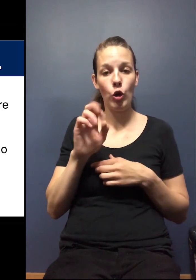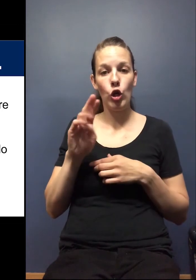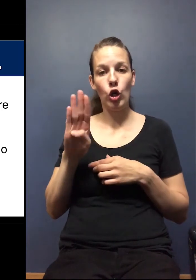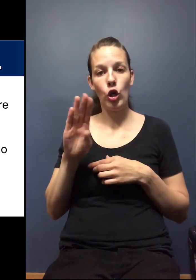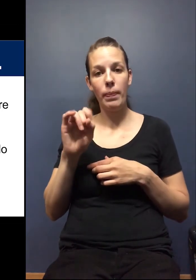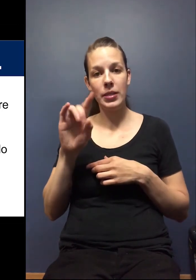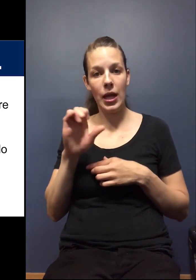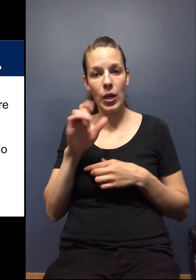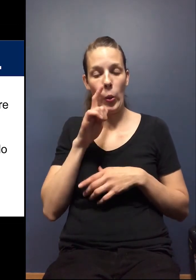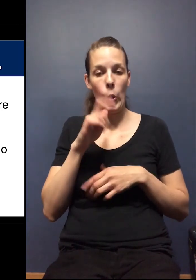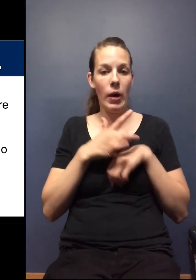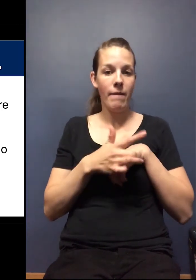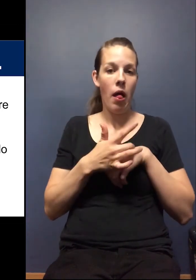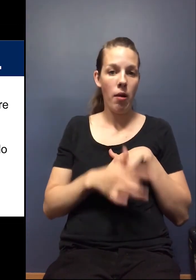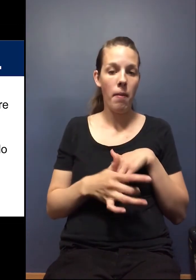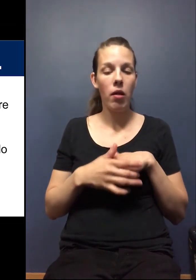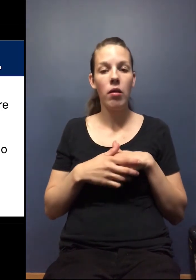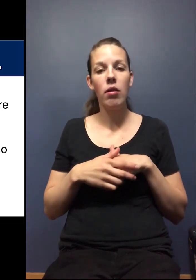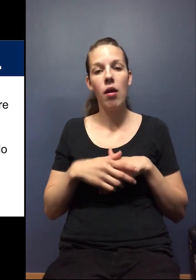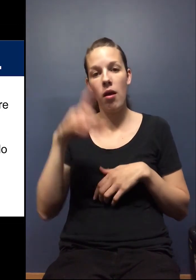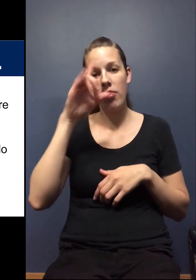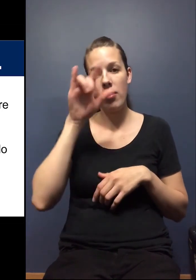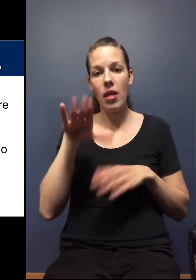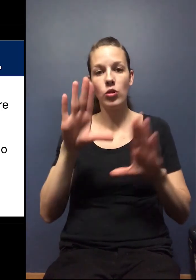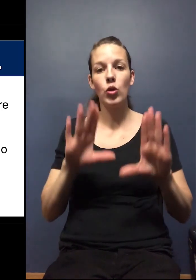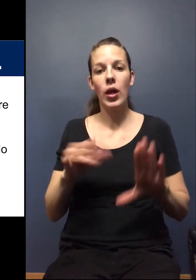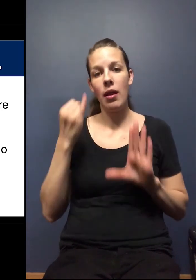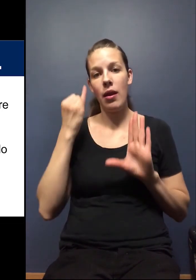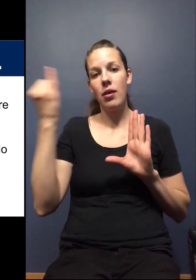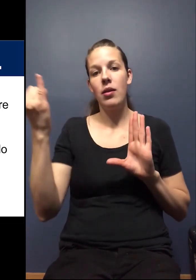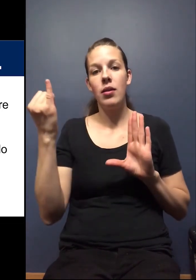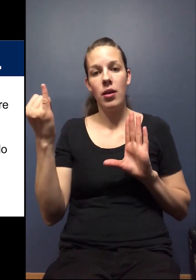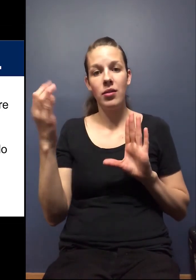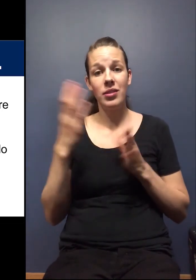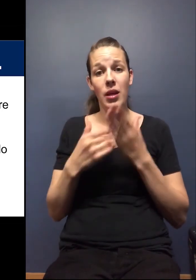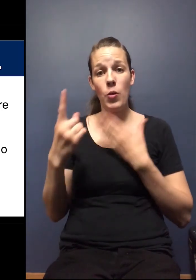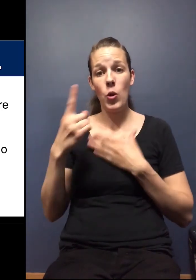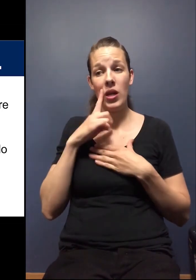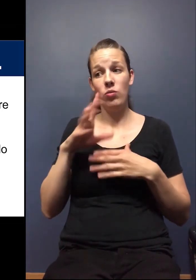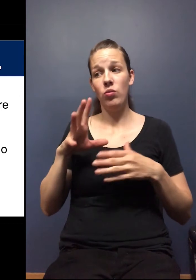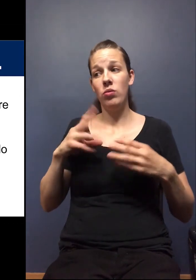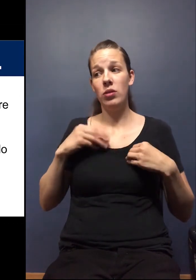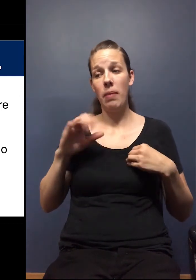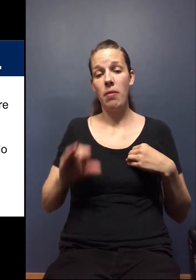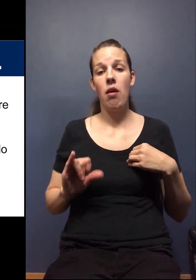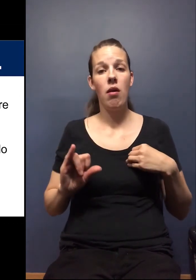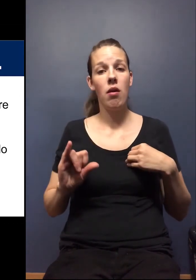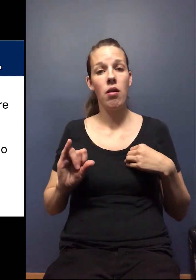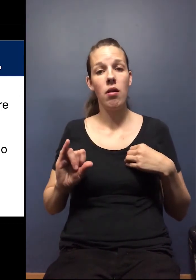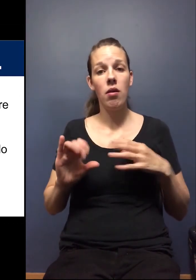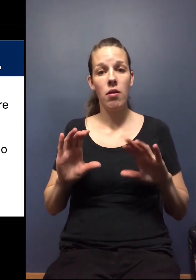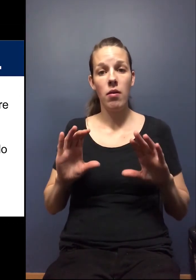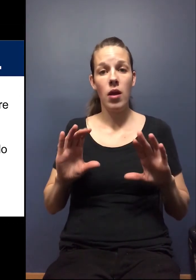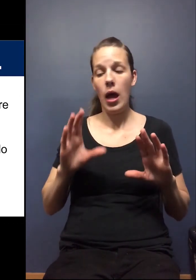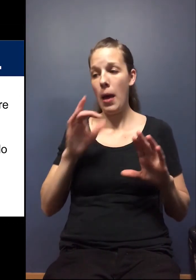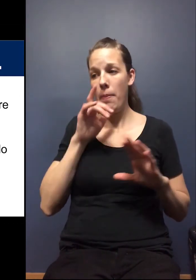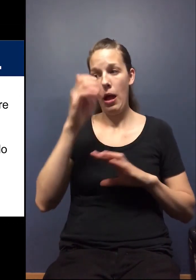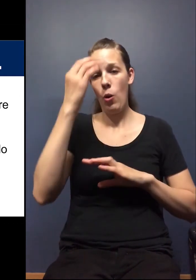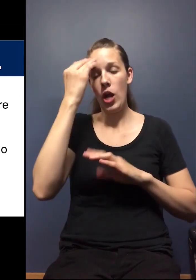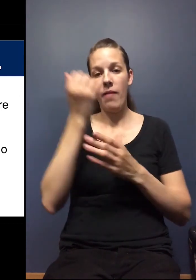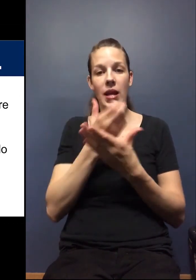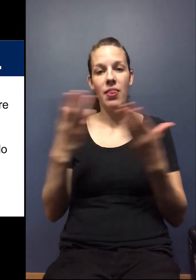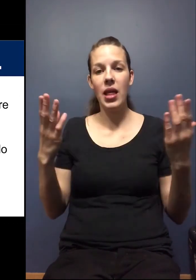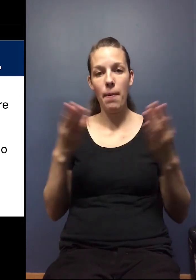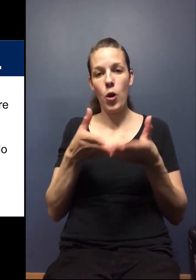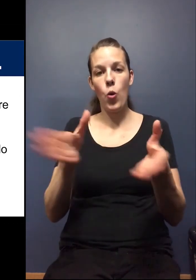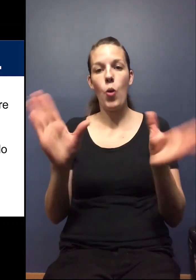service, who is available. Um, I think that's a great idea if somebody wants to take that initiative. I am not aware of anything, and I'll open